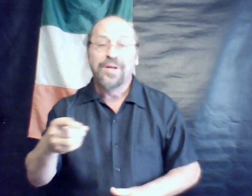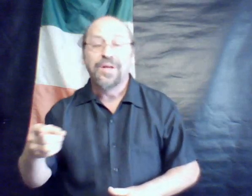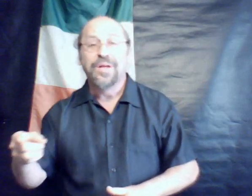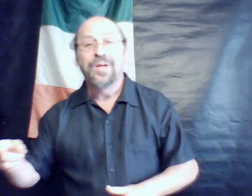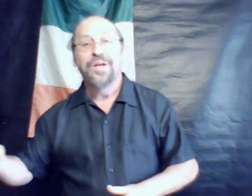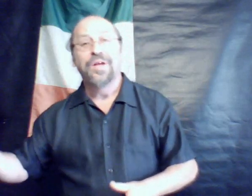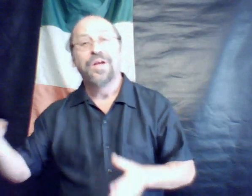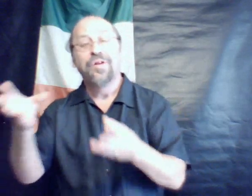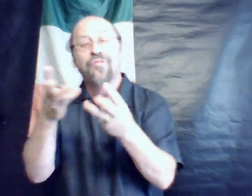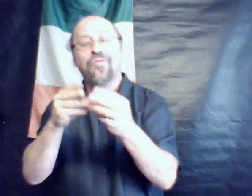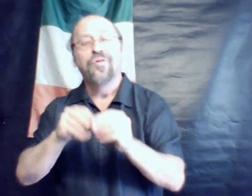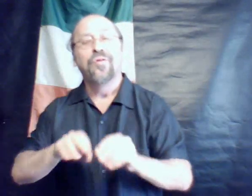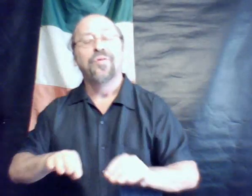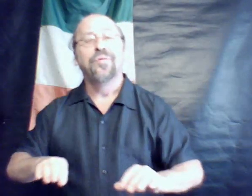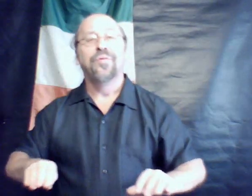fields,